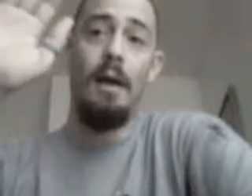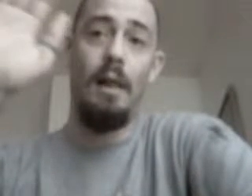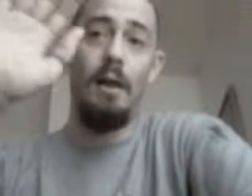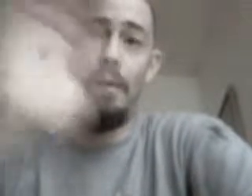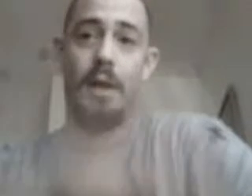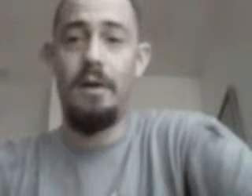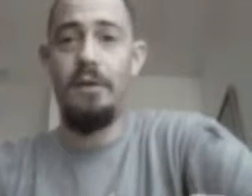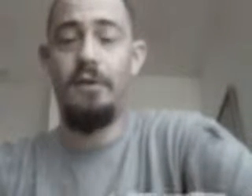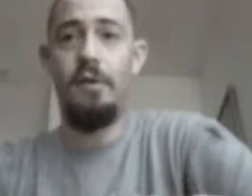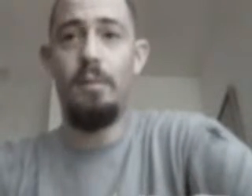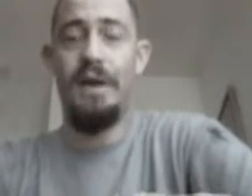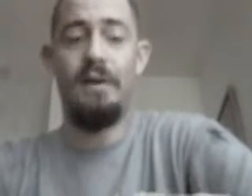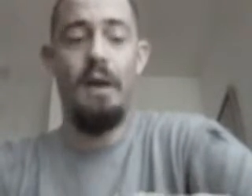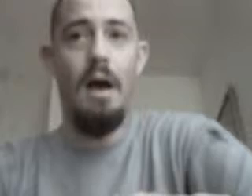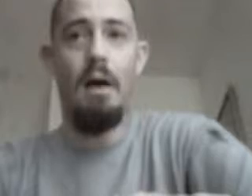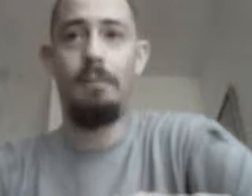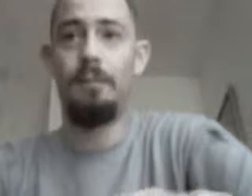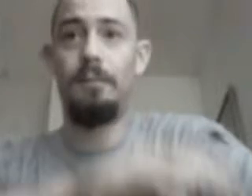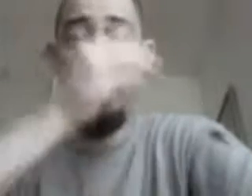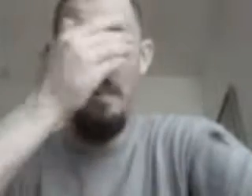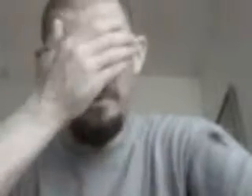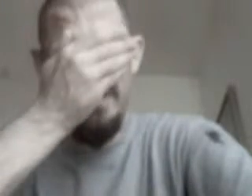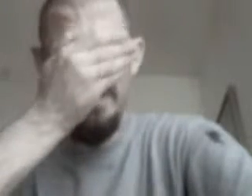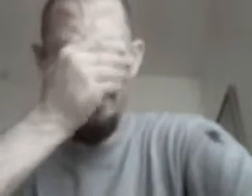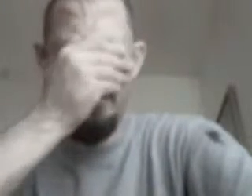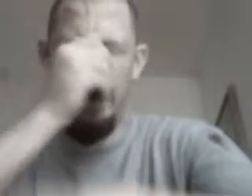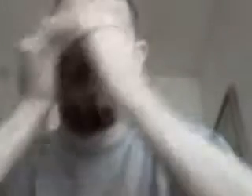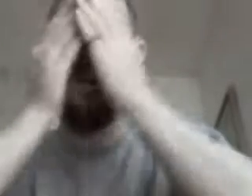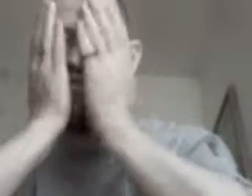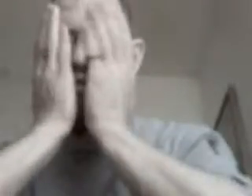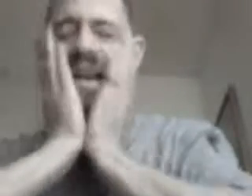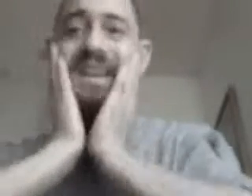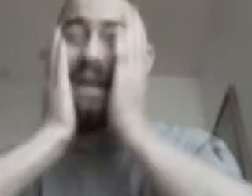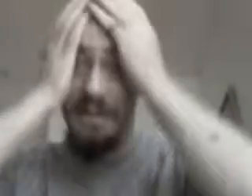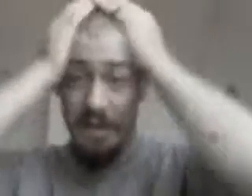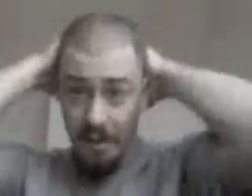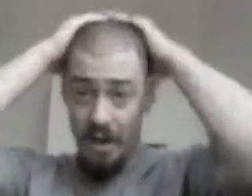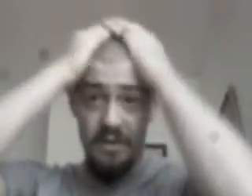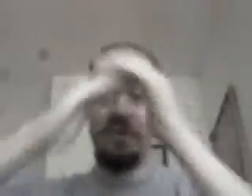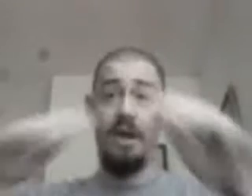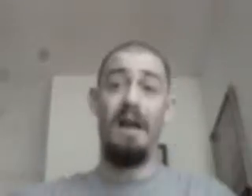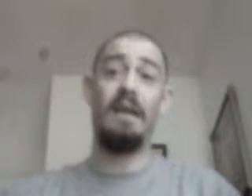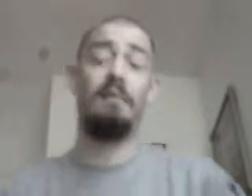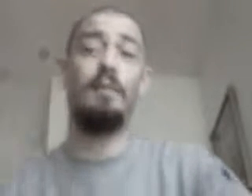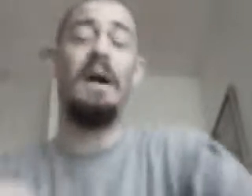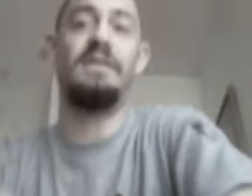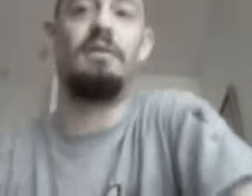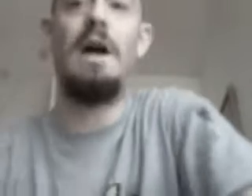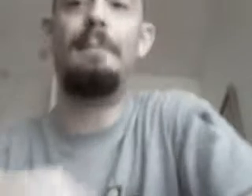Hello there out there in YouTube land, I'm posting this video today, I'm a little sweaty and nasty looking right now because I just got back in from a bicycle ride,